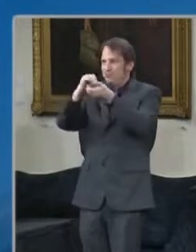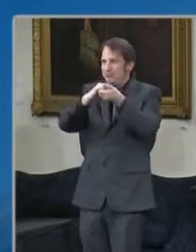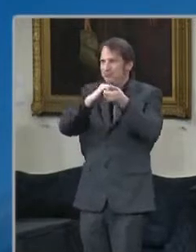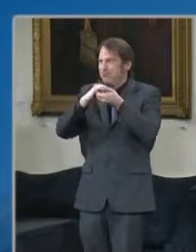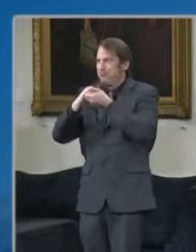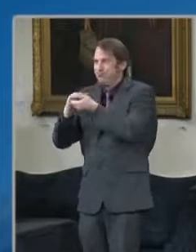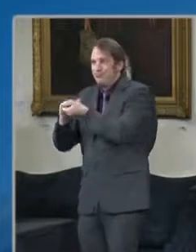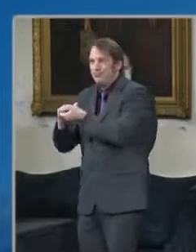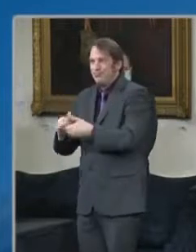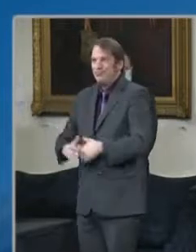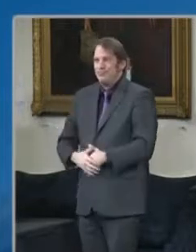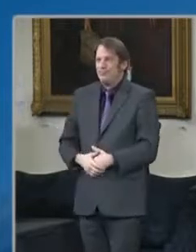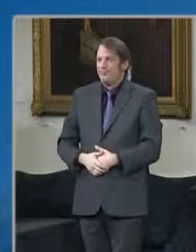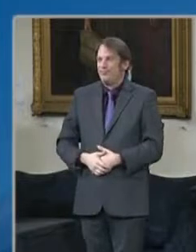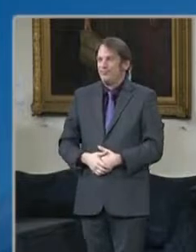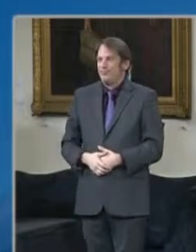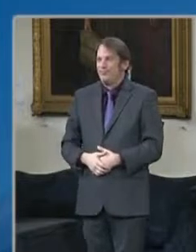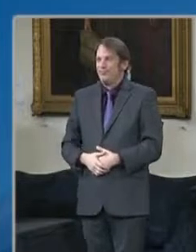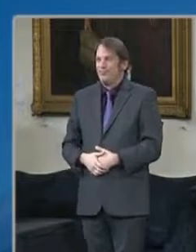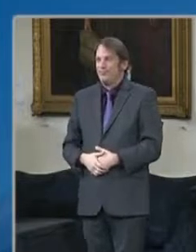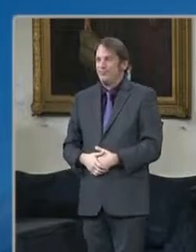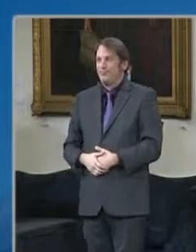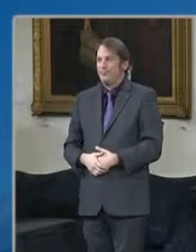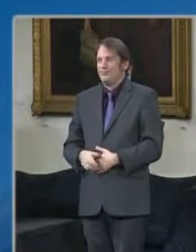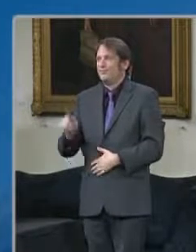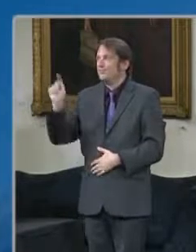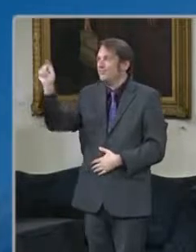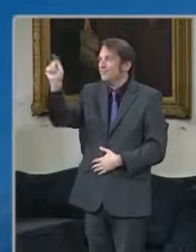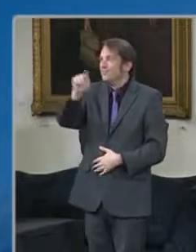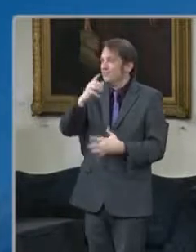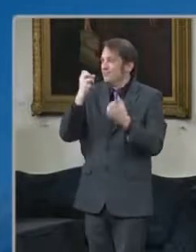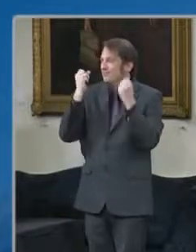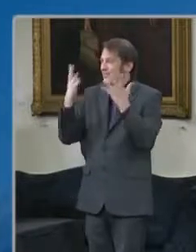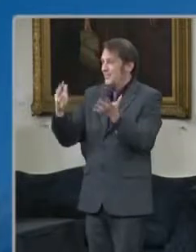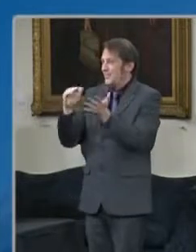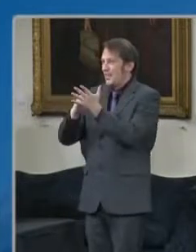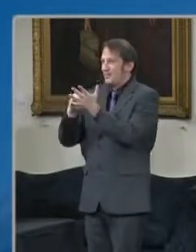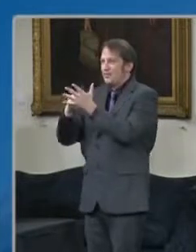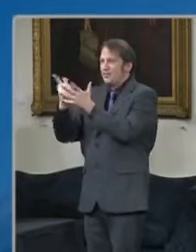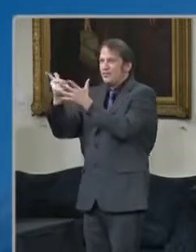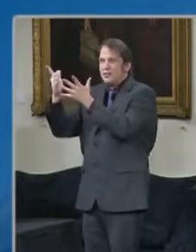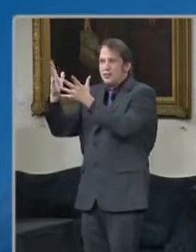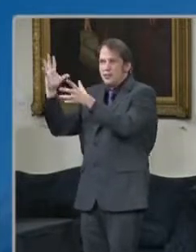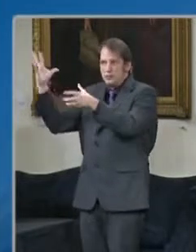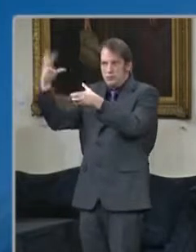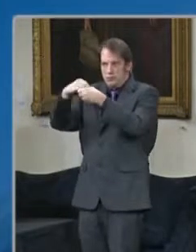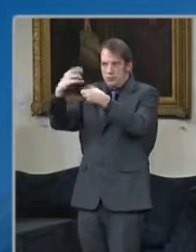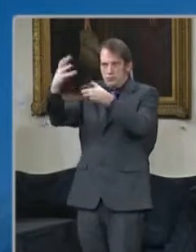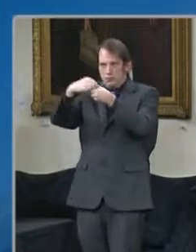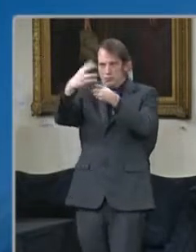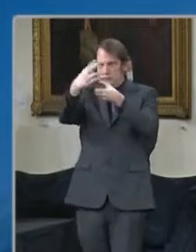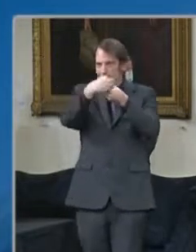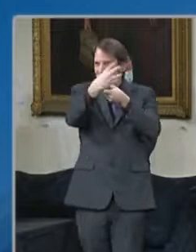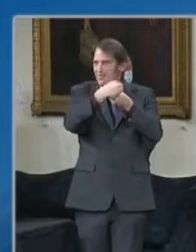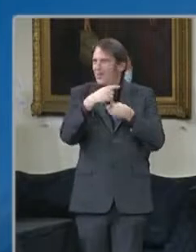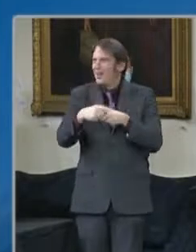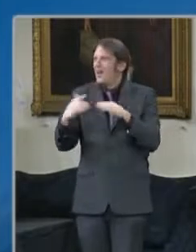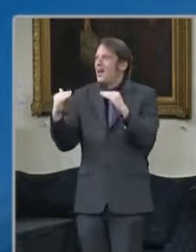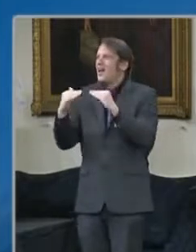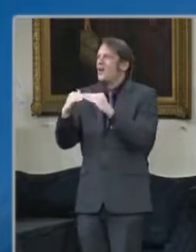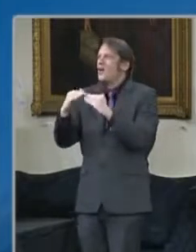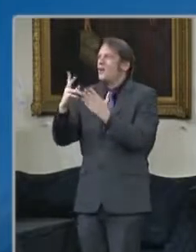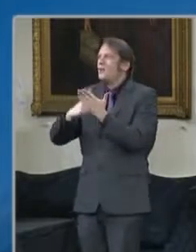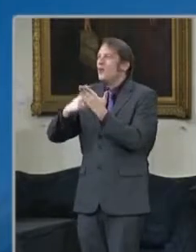program practices are working with the vaccine equity task force already trusted leaders and partners and locations.